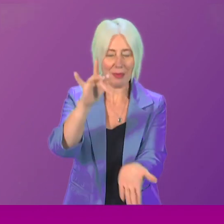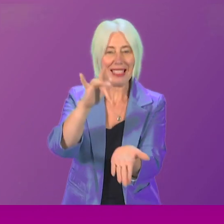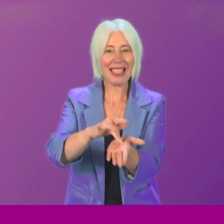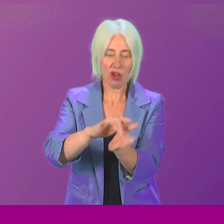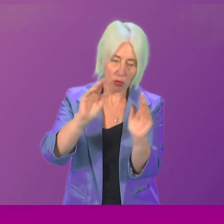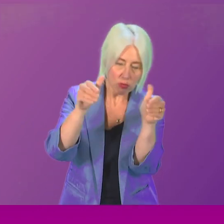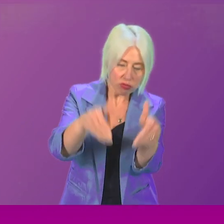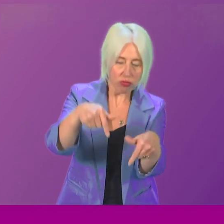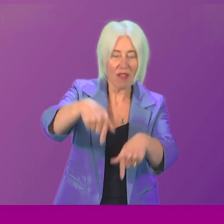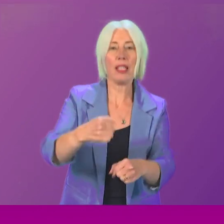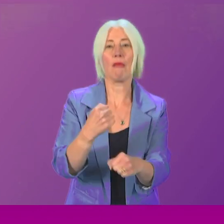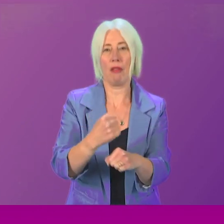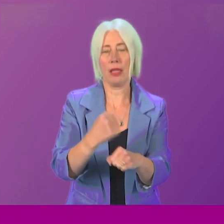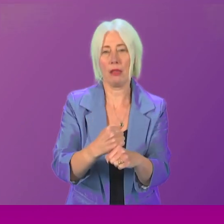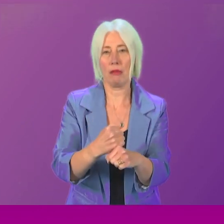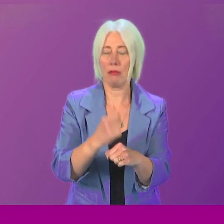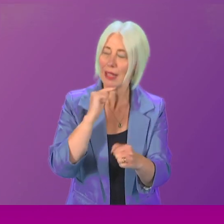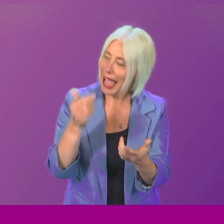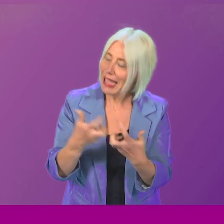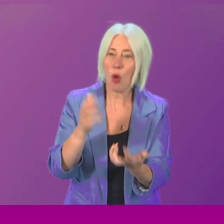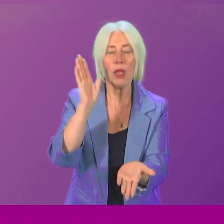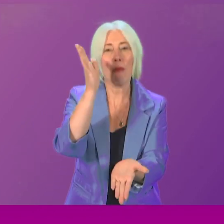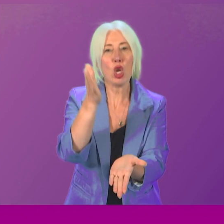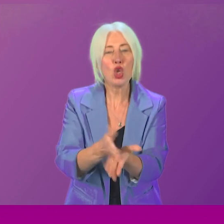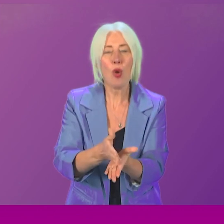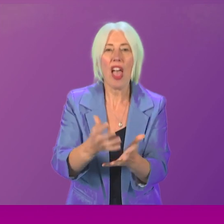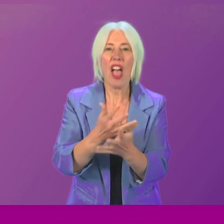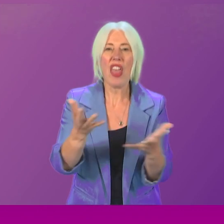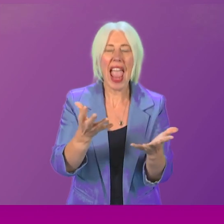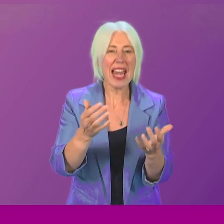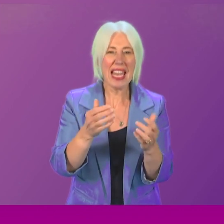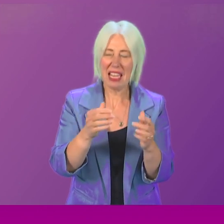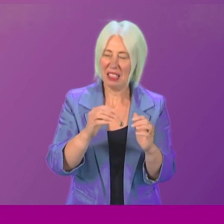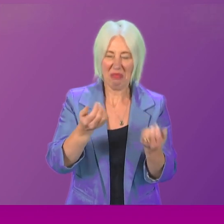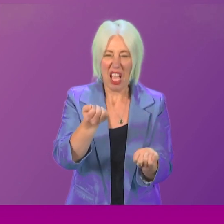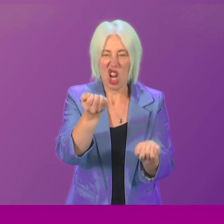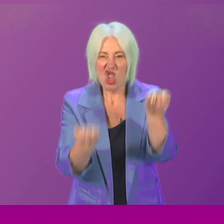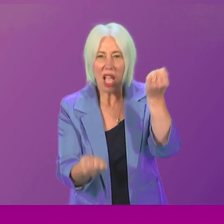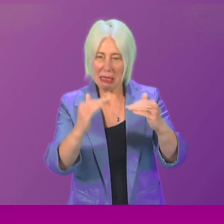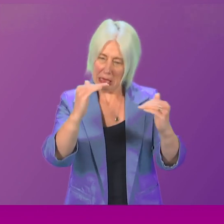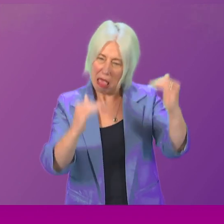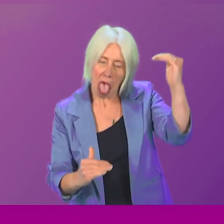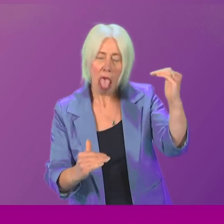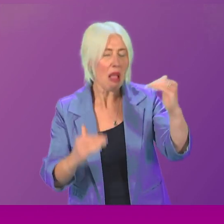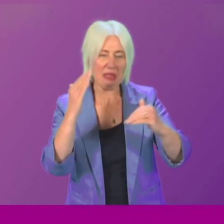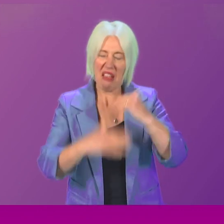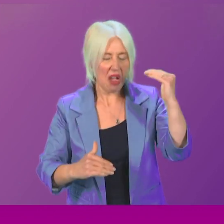this Government, and it is how we ensure that such injustices never happen again. The final